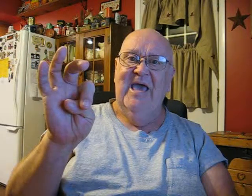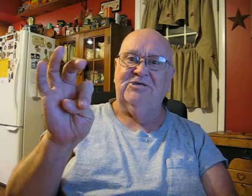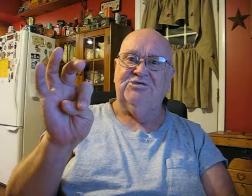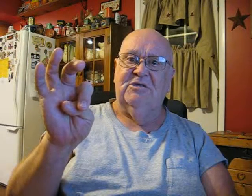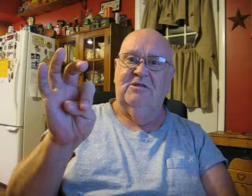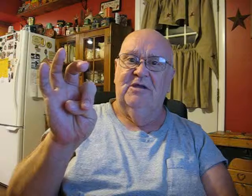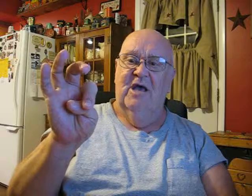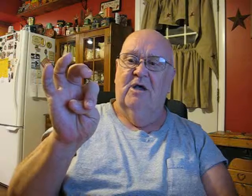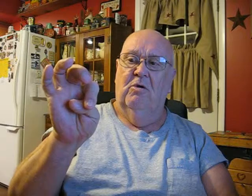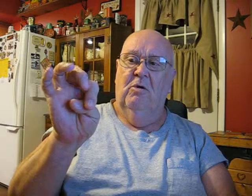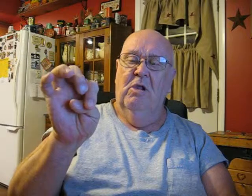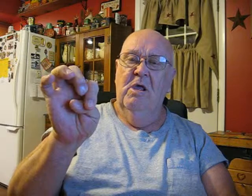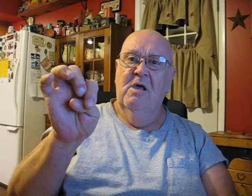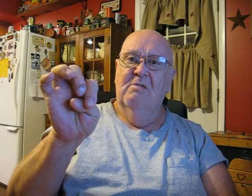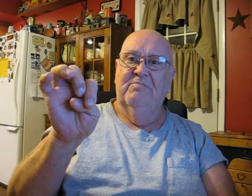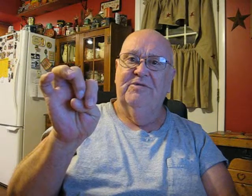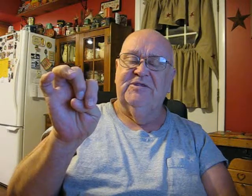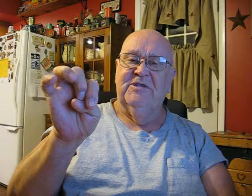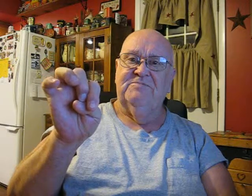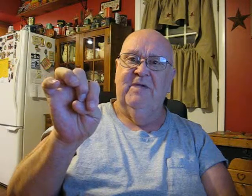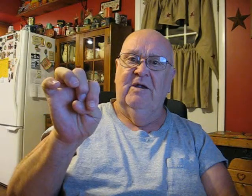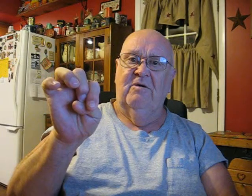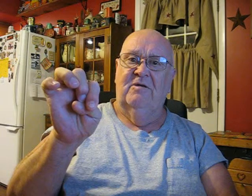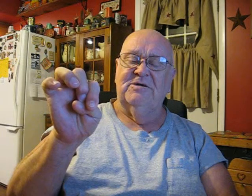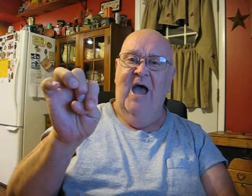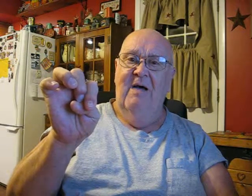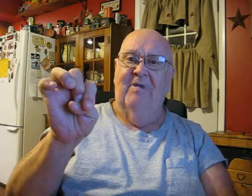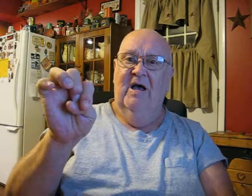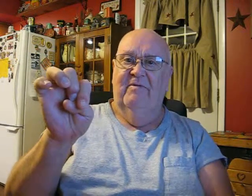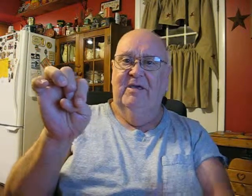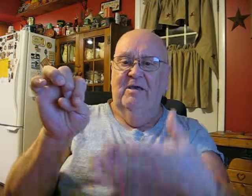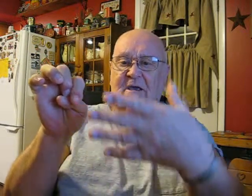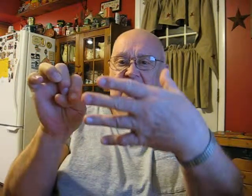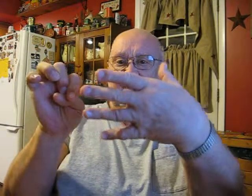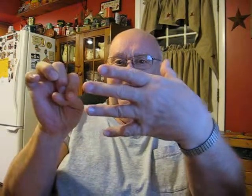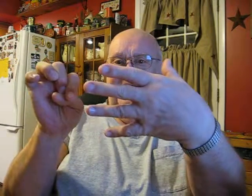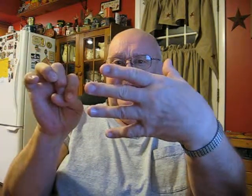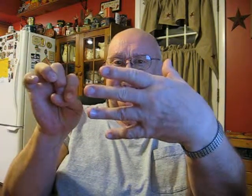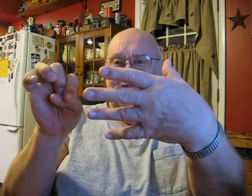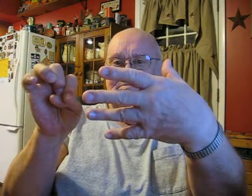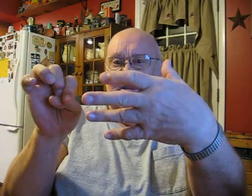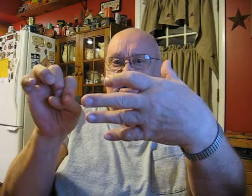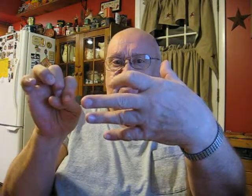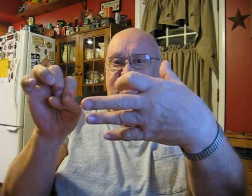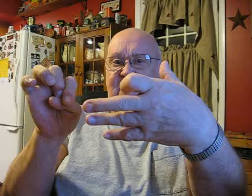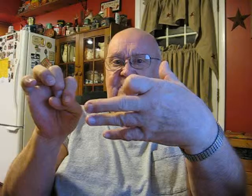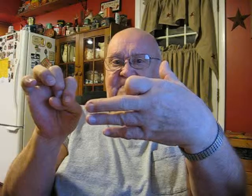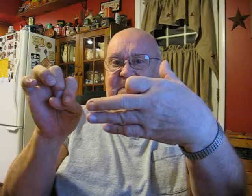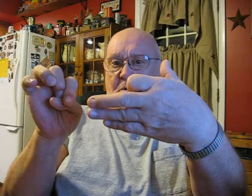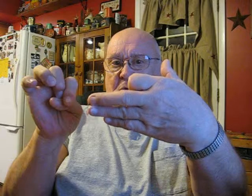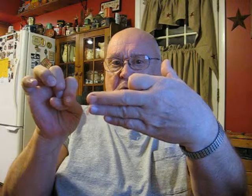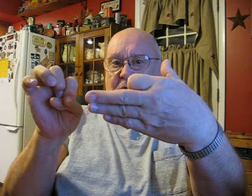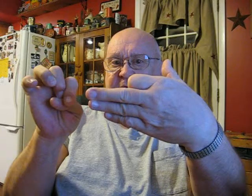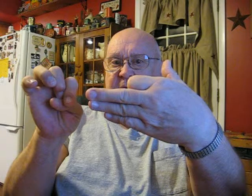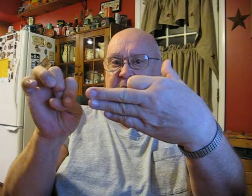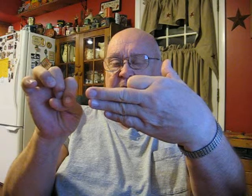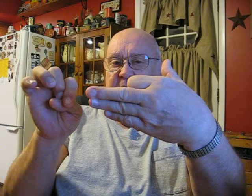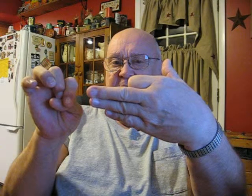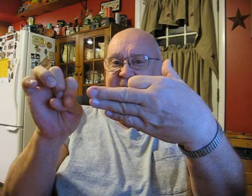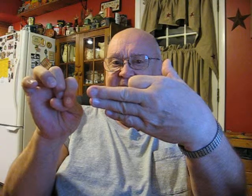the knuckle put this finger on top of it take this finger and fold it